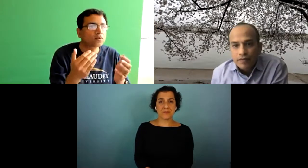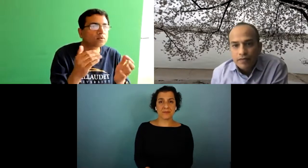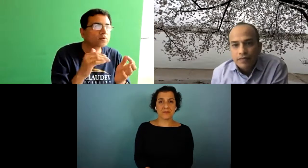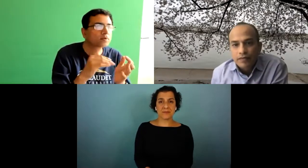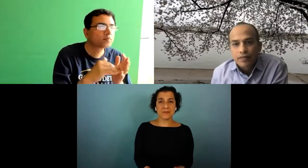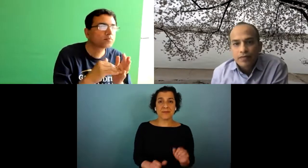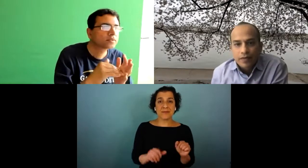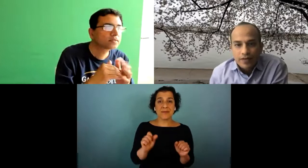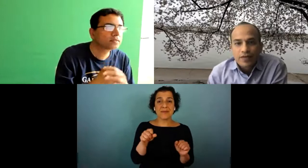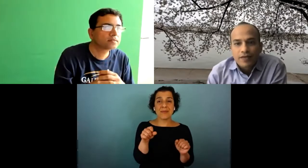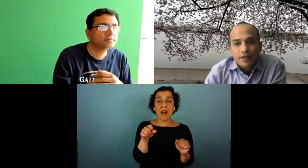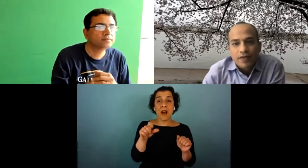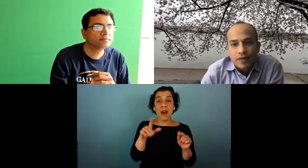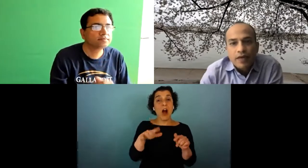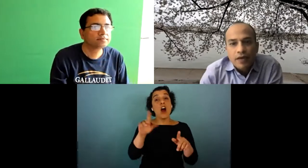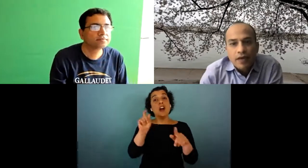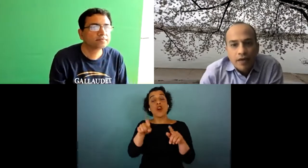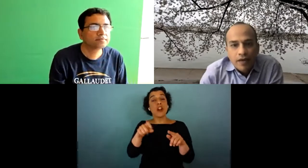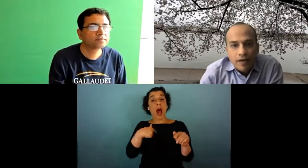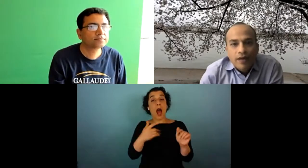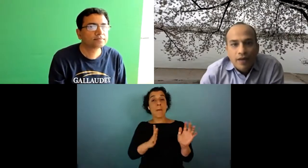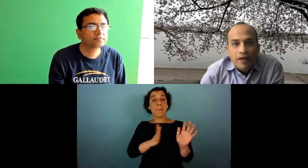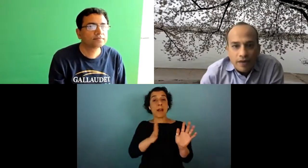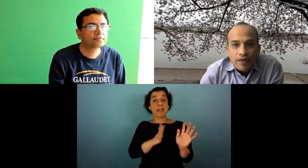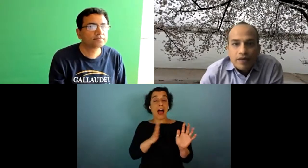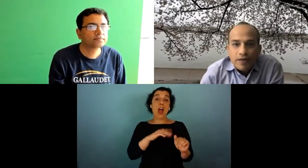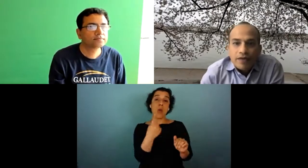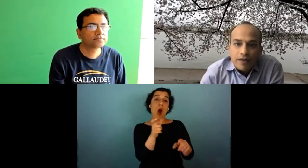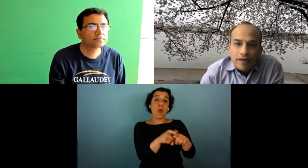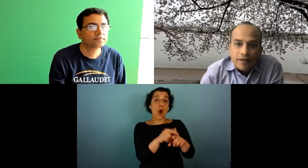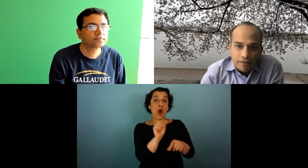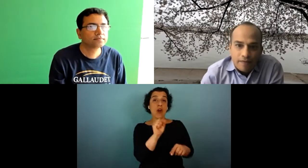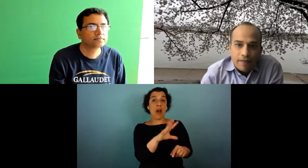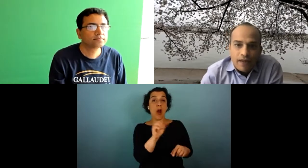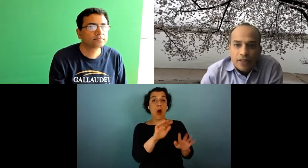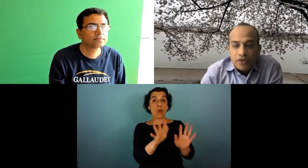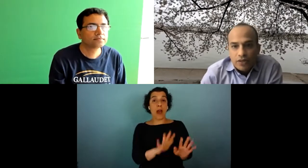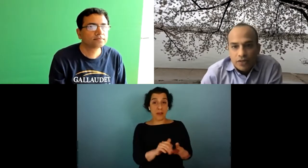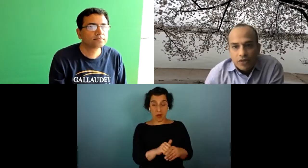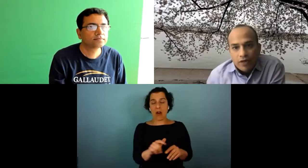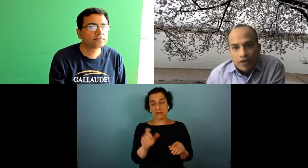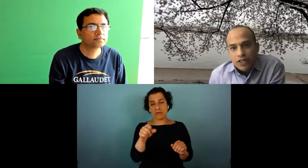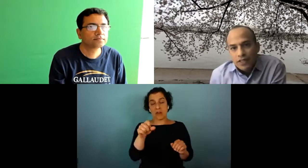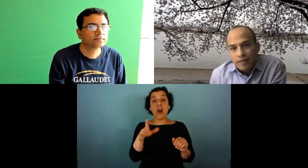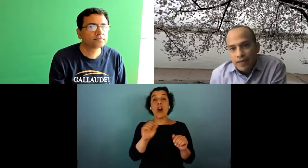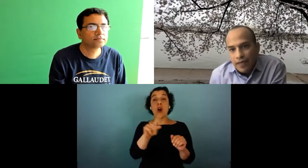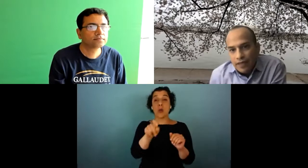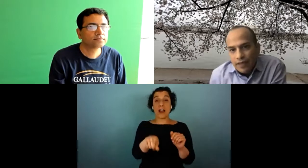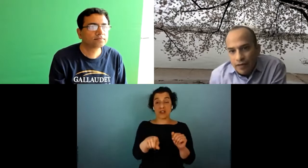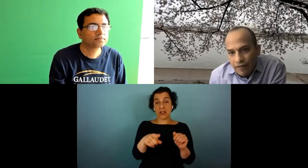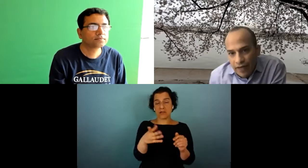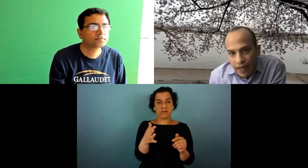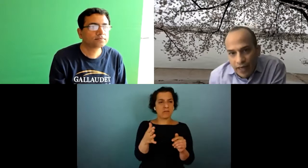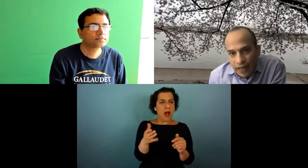or just reading the question could you repeat it so so the question is maybe i